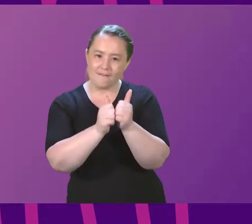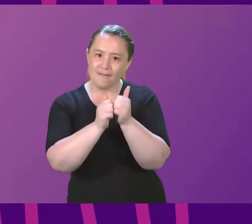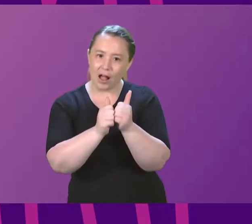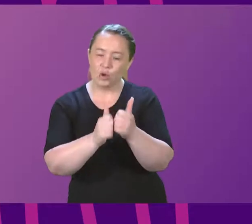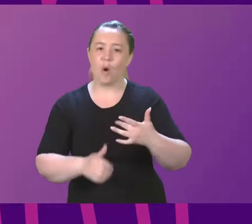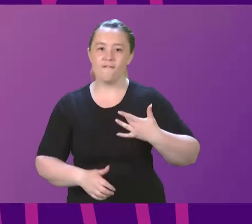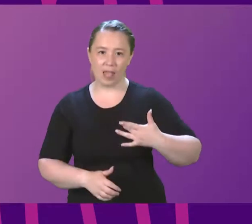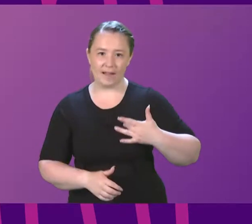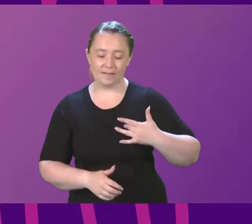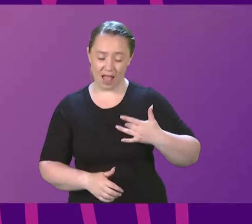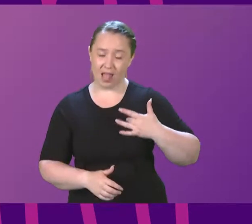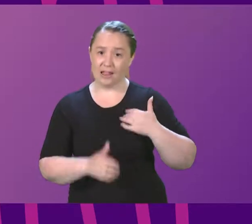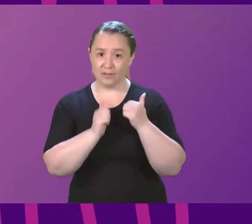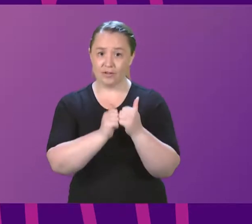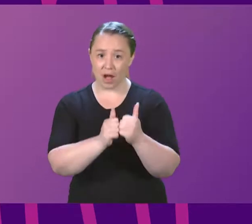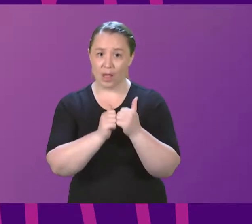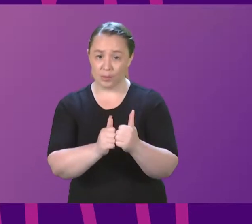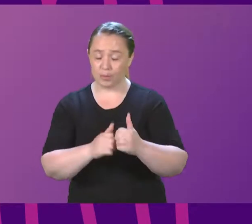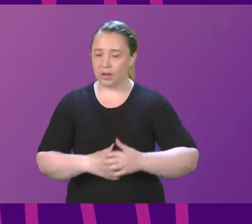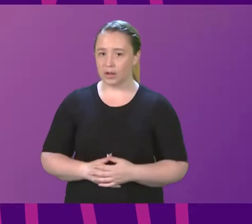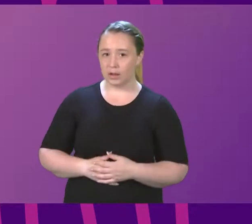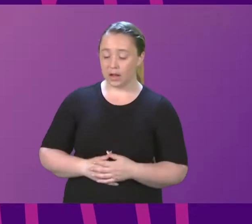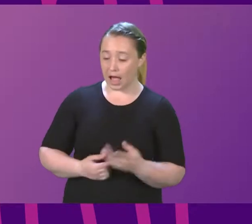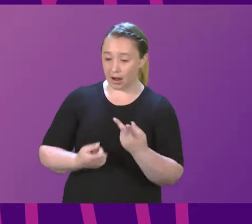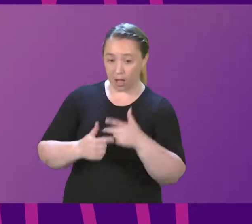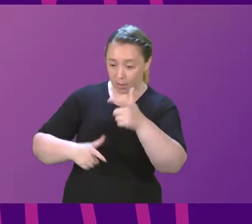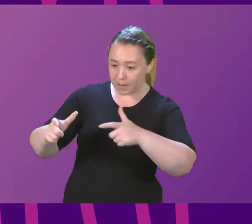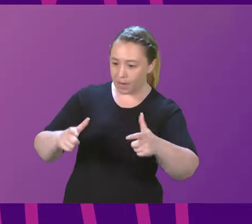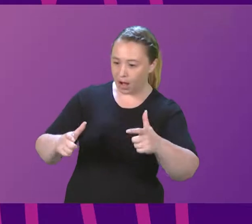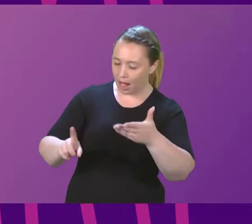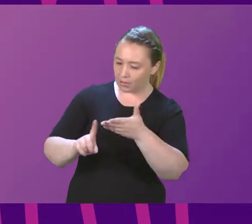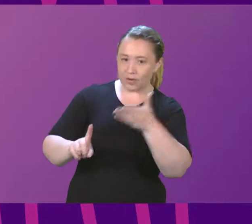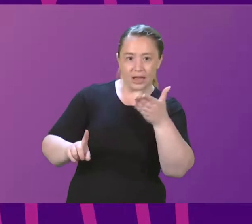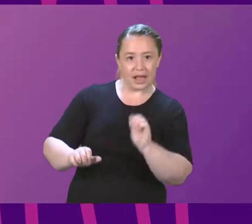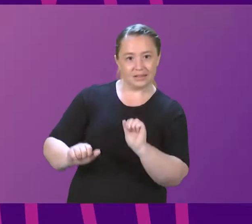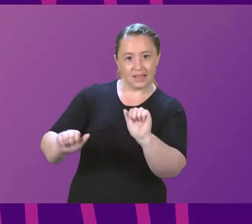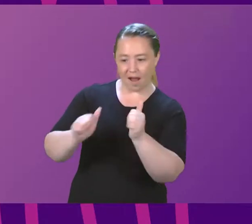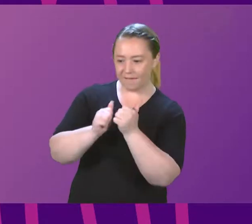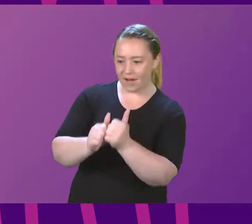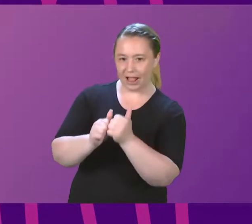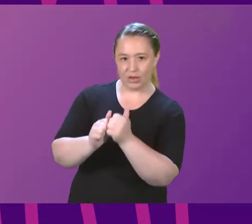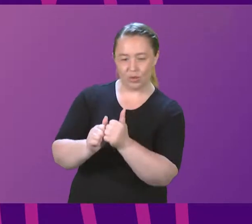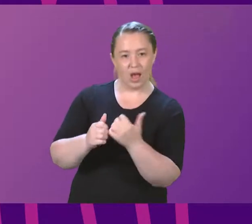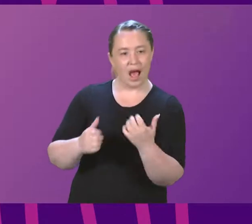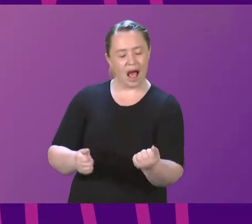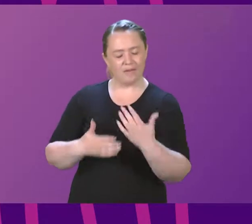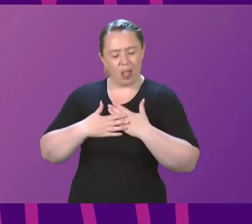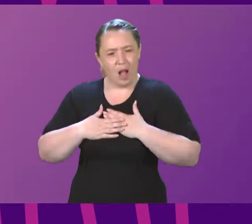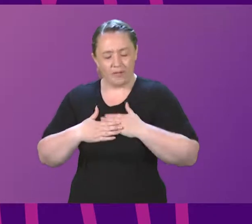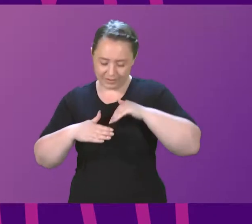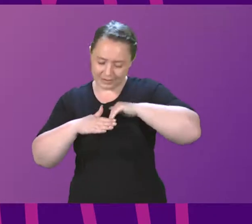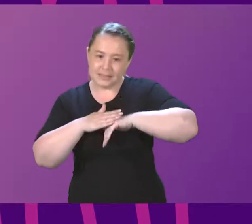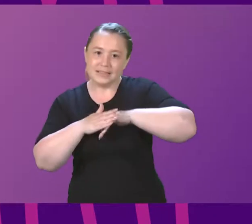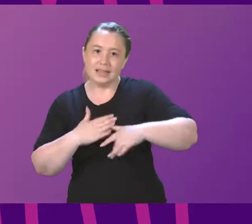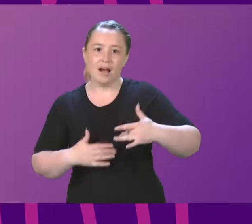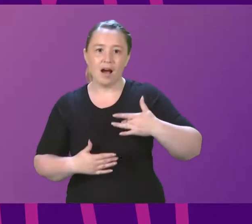be, seeing and appreciating the value in others with love in our hearts. As Bertrand